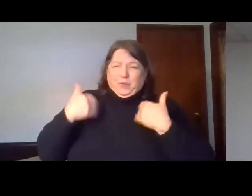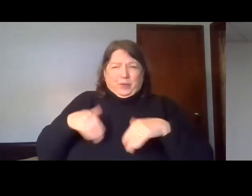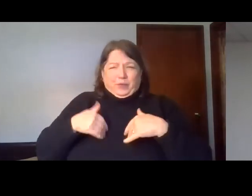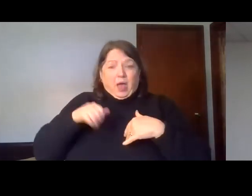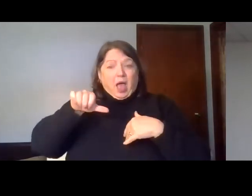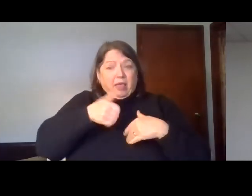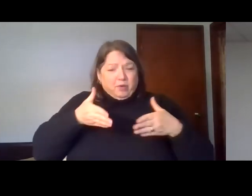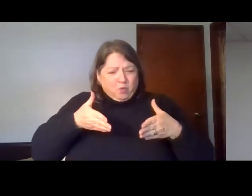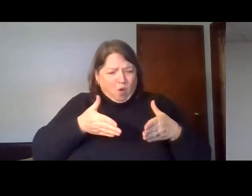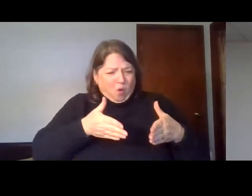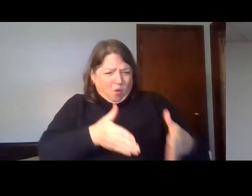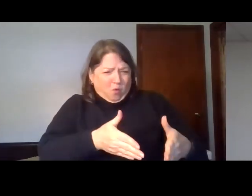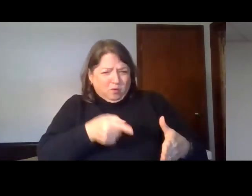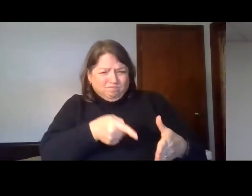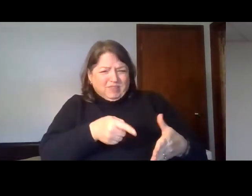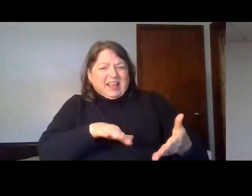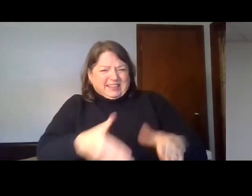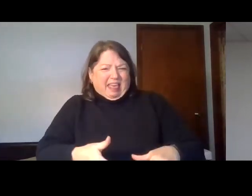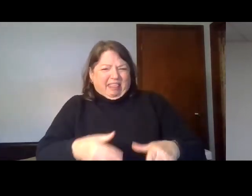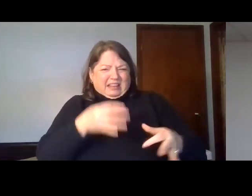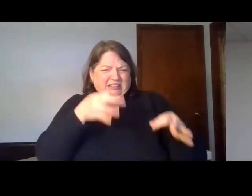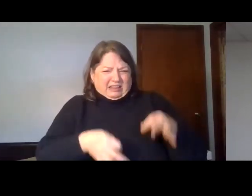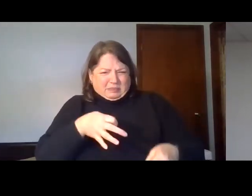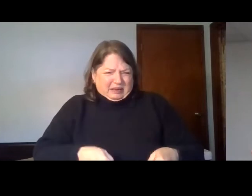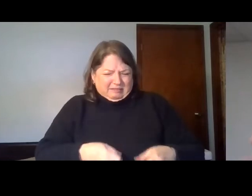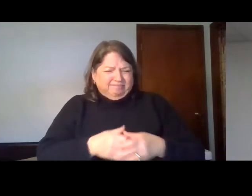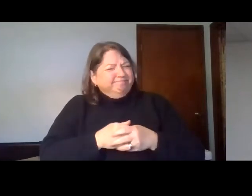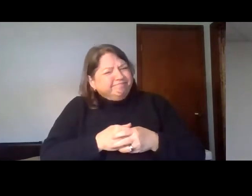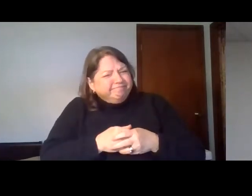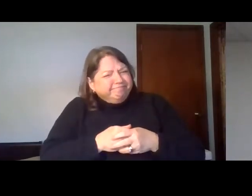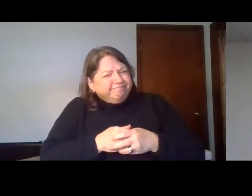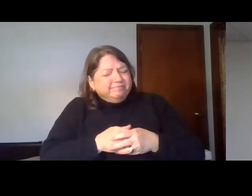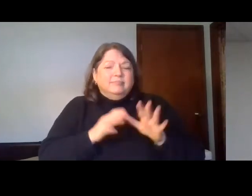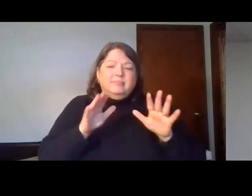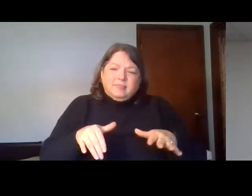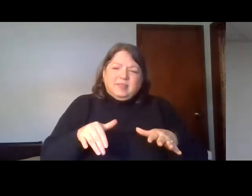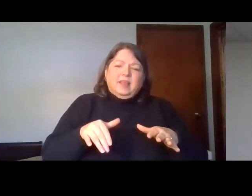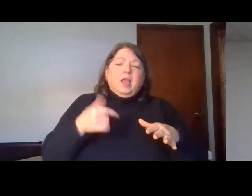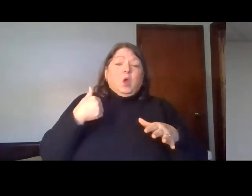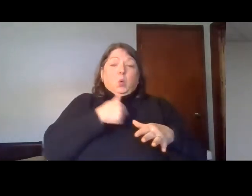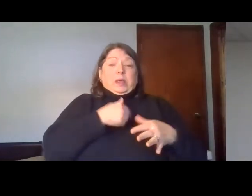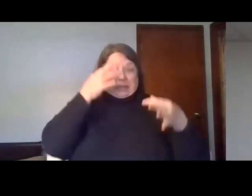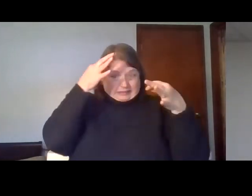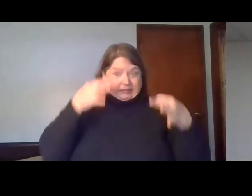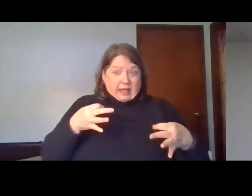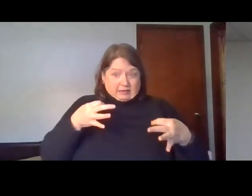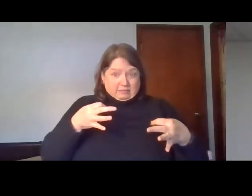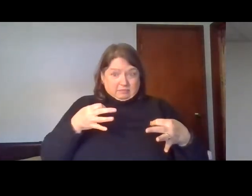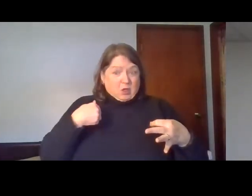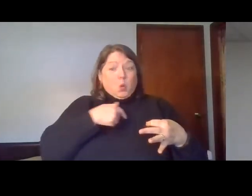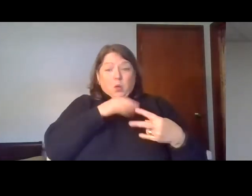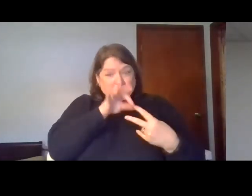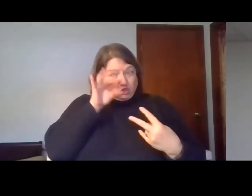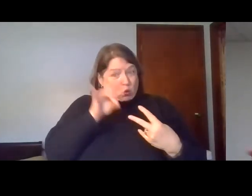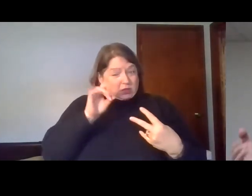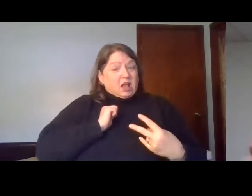disobedience because of disobedience. And so there are consequences to choices we make. And these